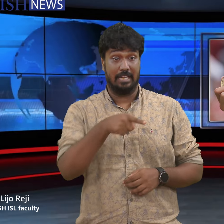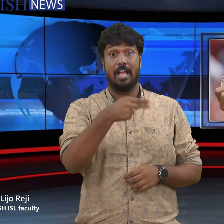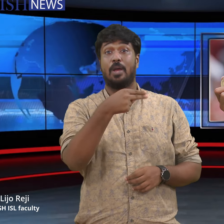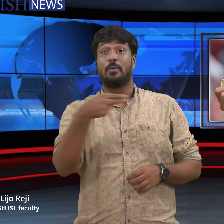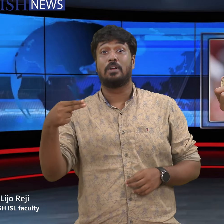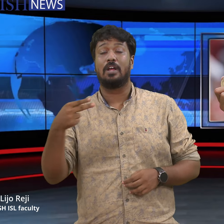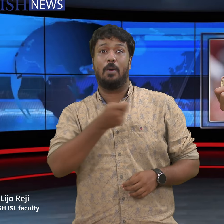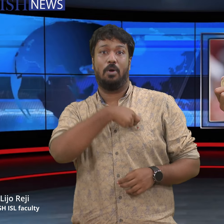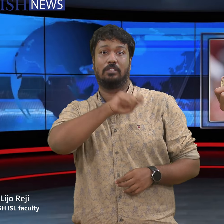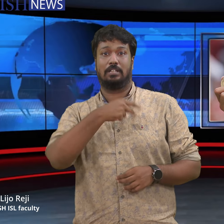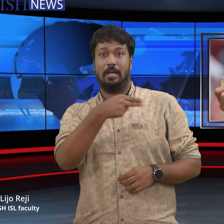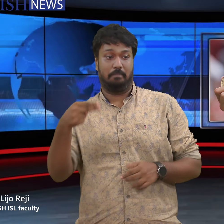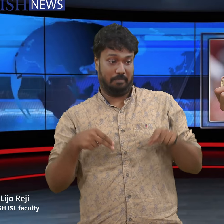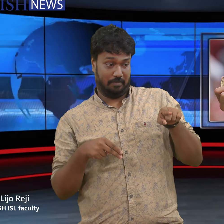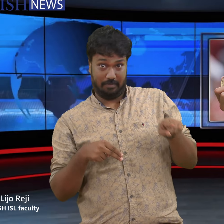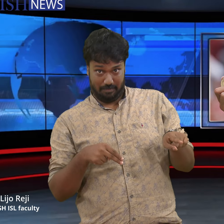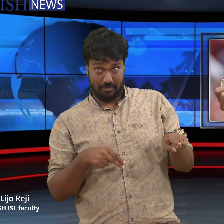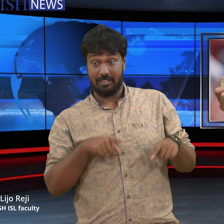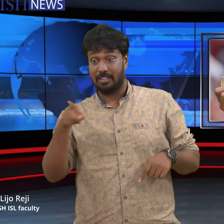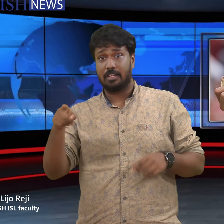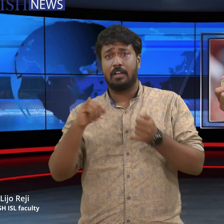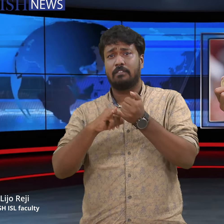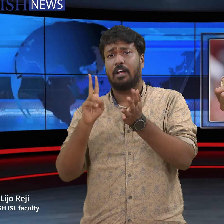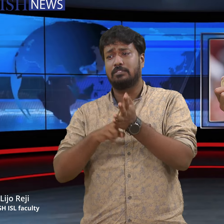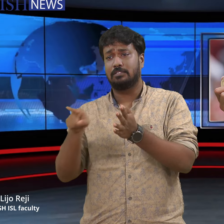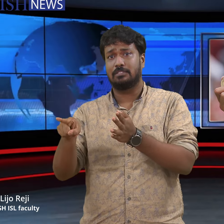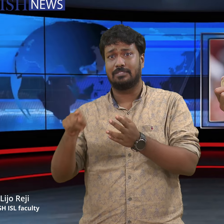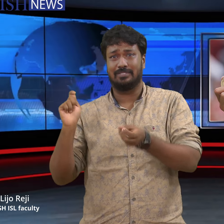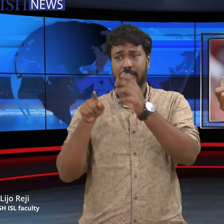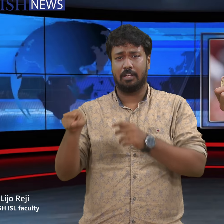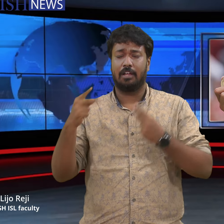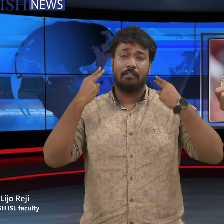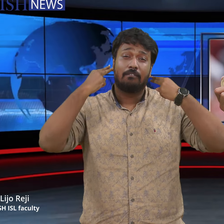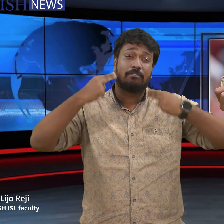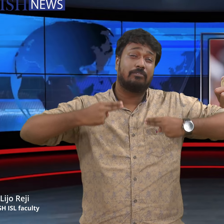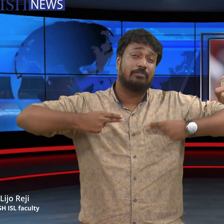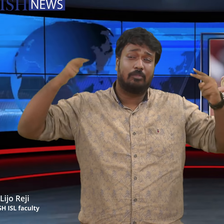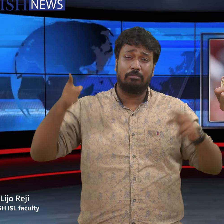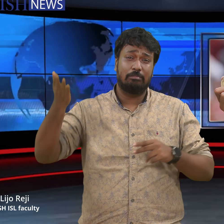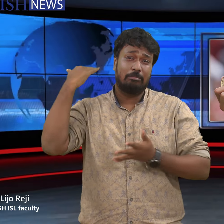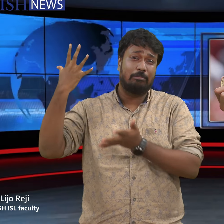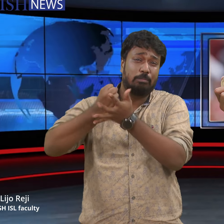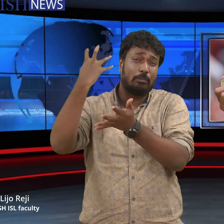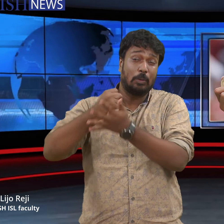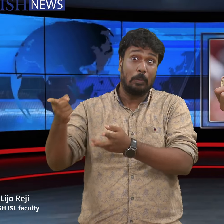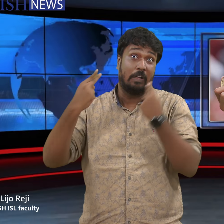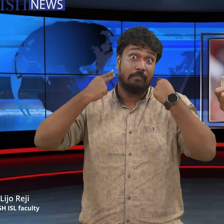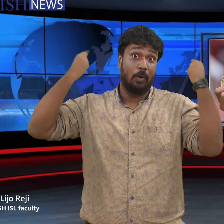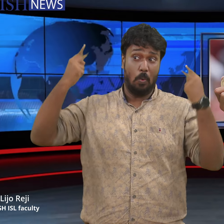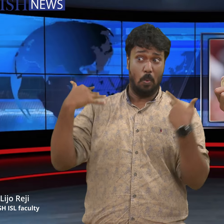at the age of 21. Alcares had a 6-2, 6-2, 7-6 win against Djokovic on July 14 to win